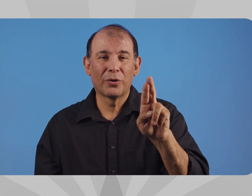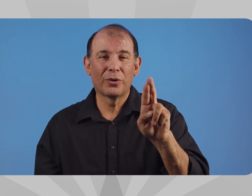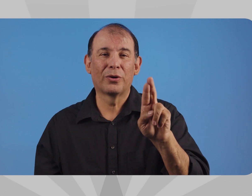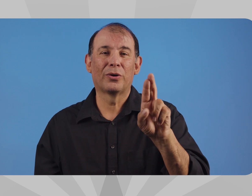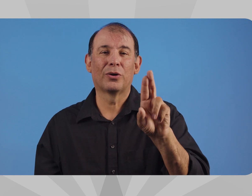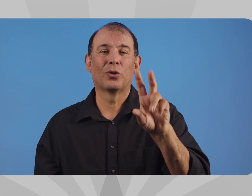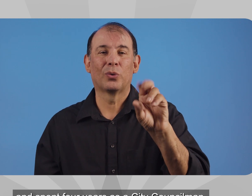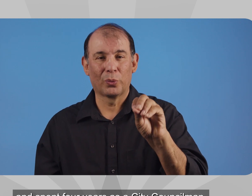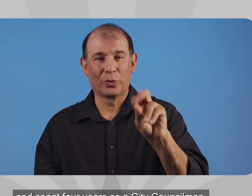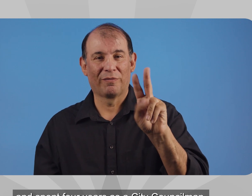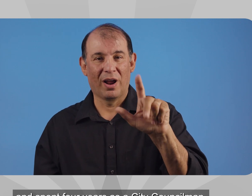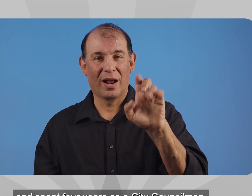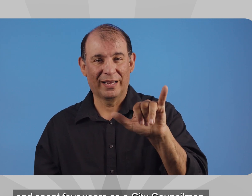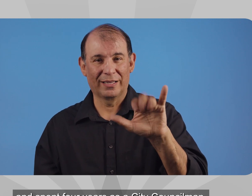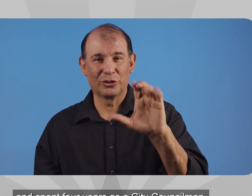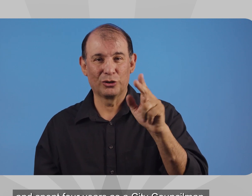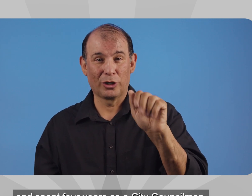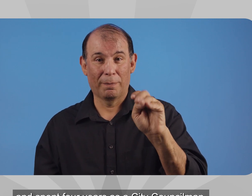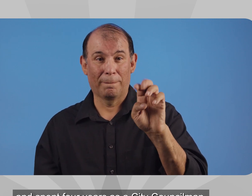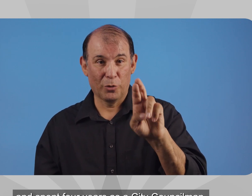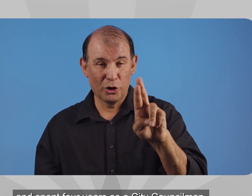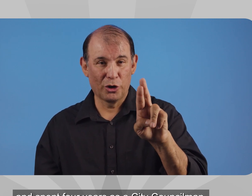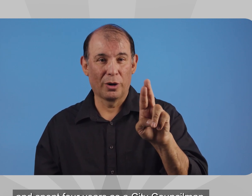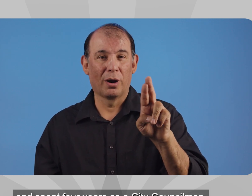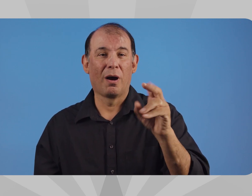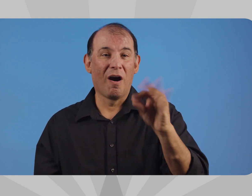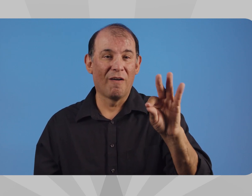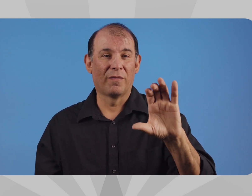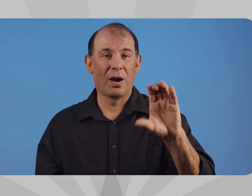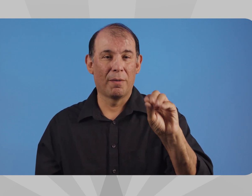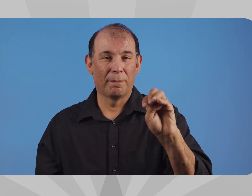and spent four years as a city councilman.